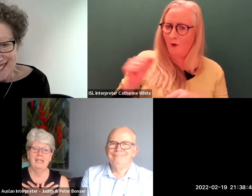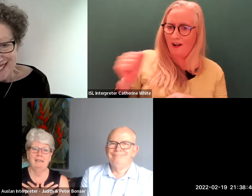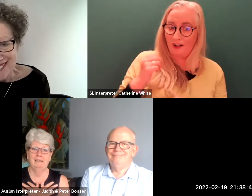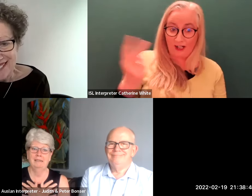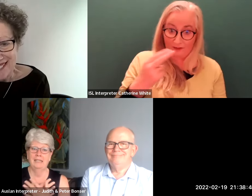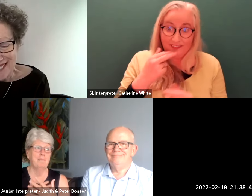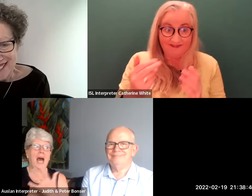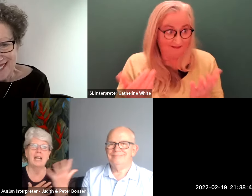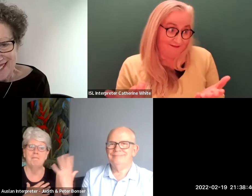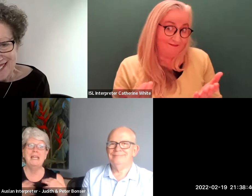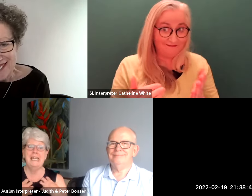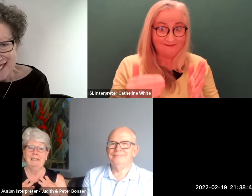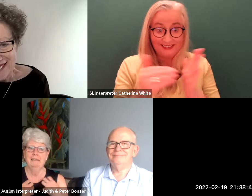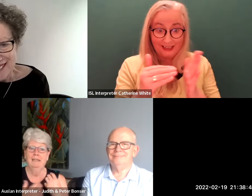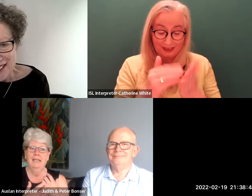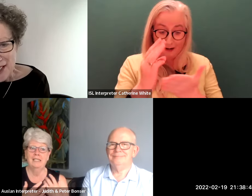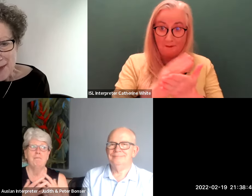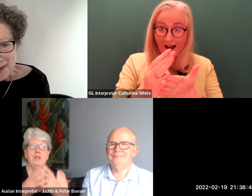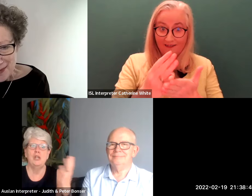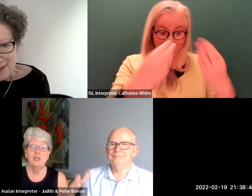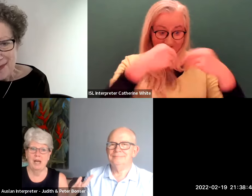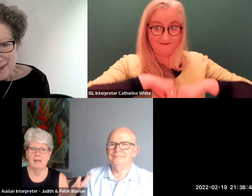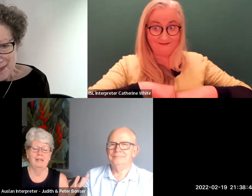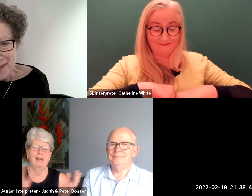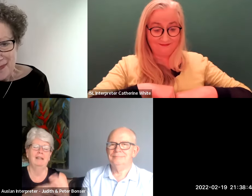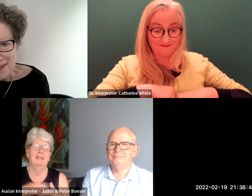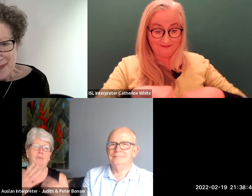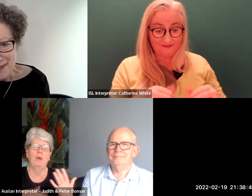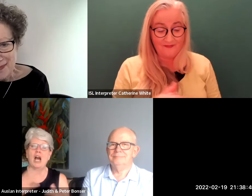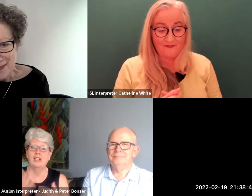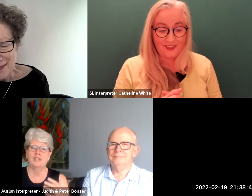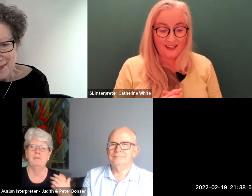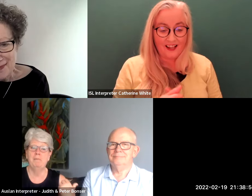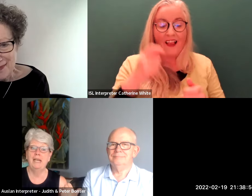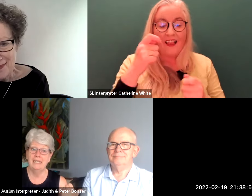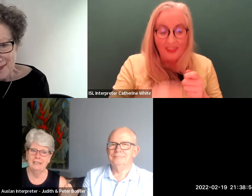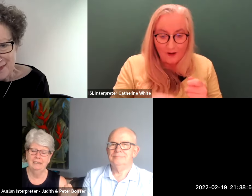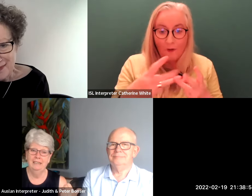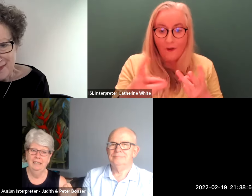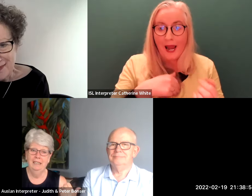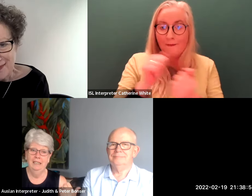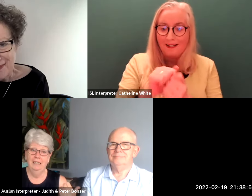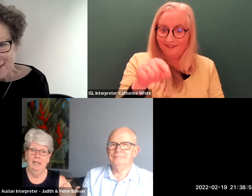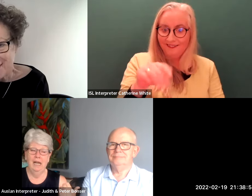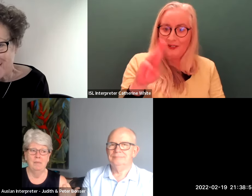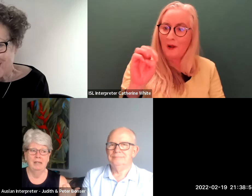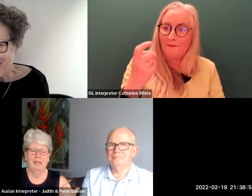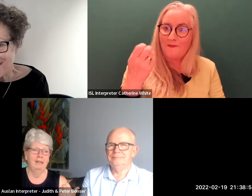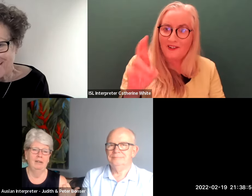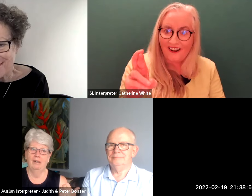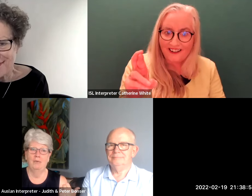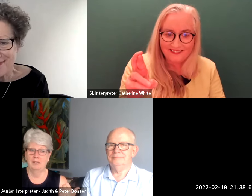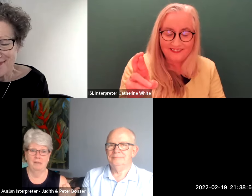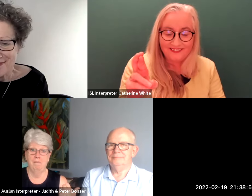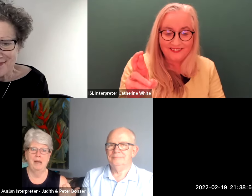me it's part of me it's a huge part of me and then when i got to meet peter i mean